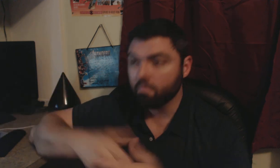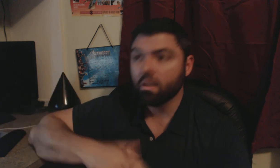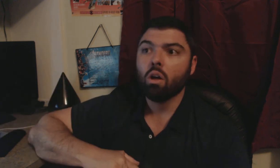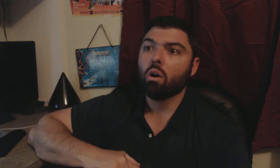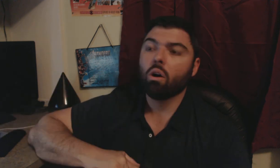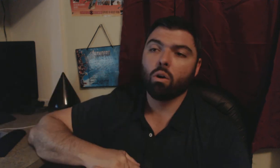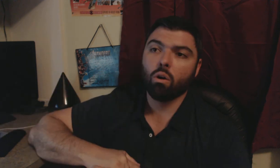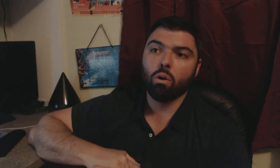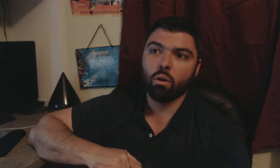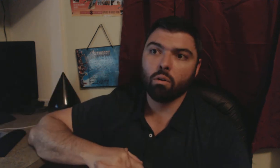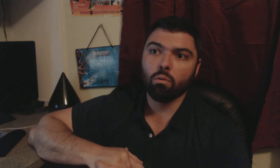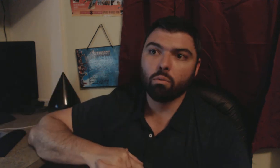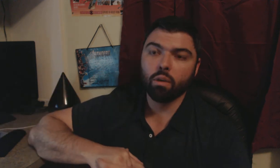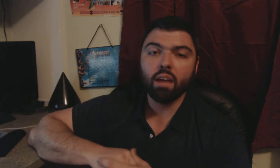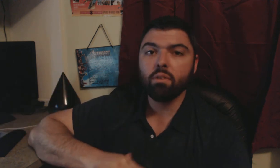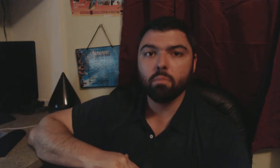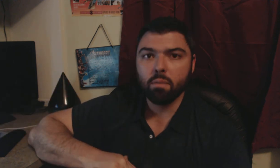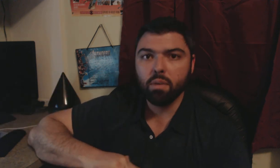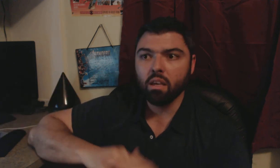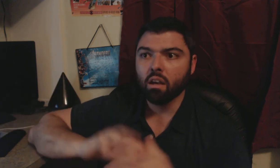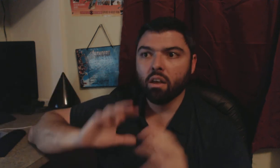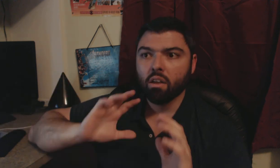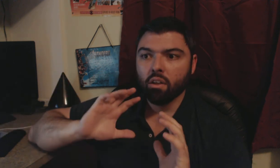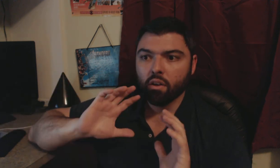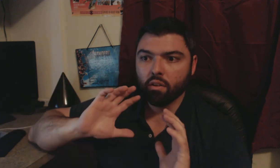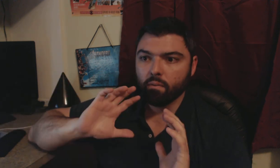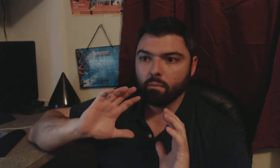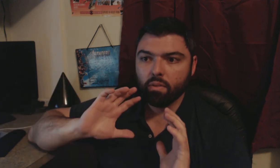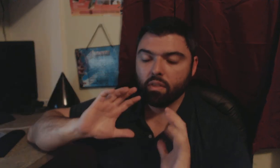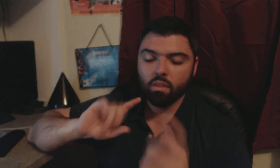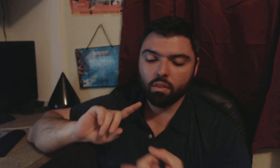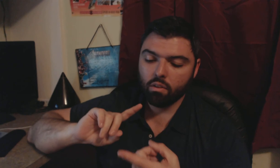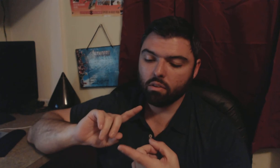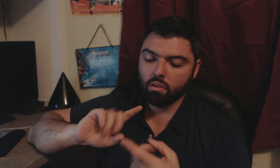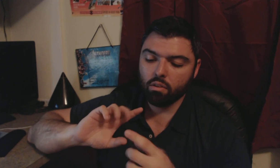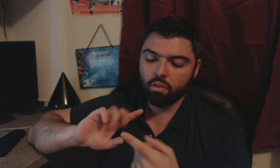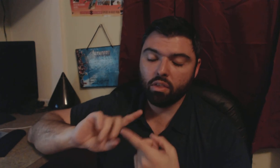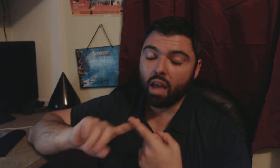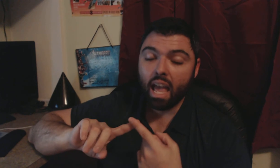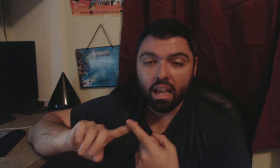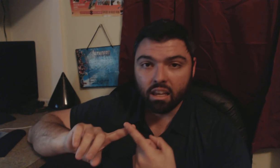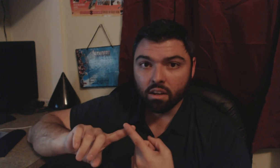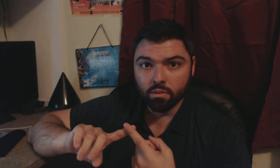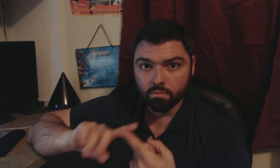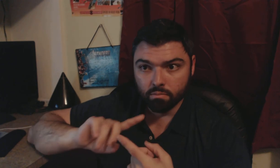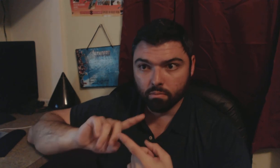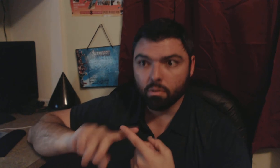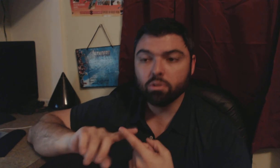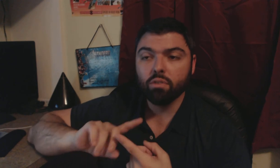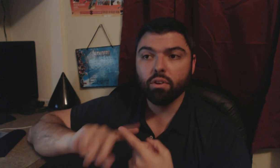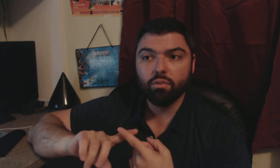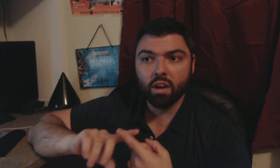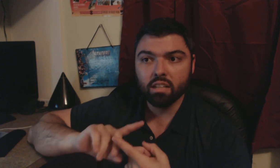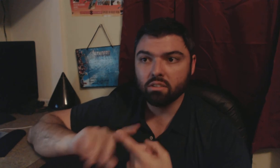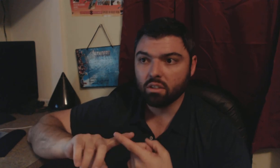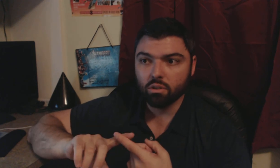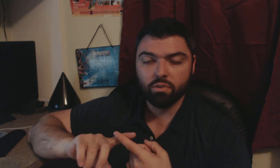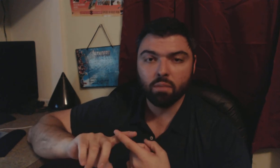or whatever it might be a most of your friends and close